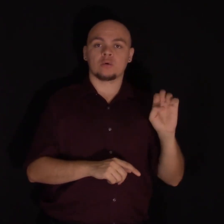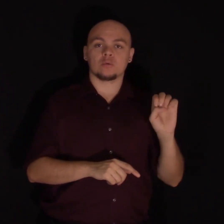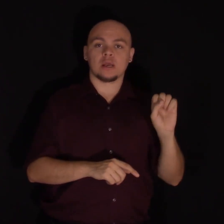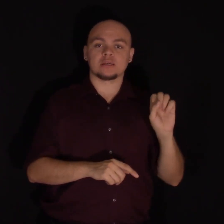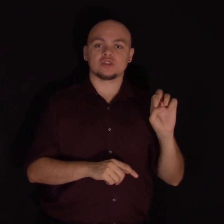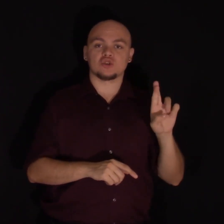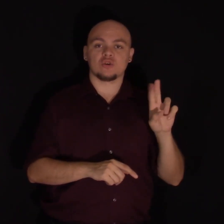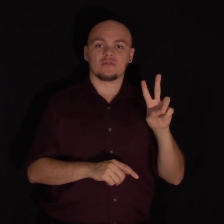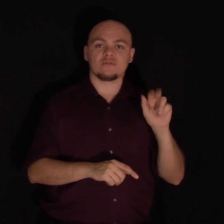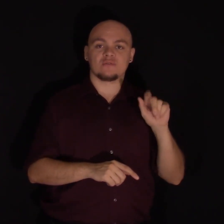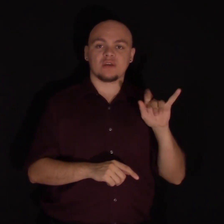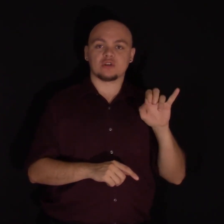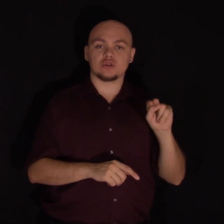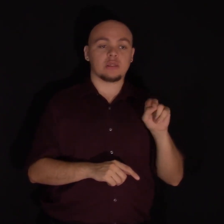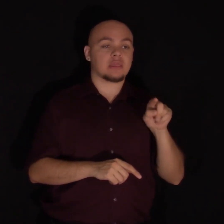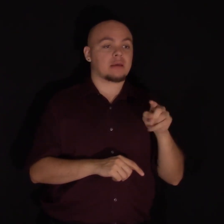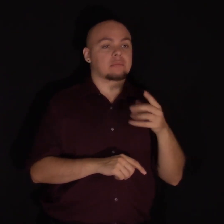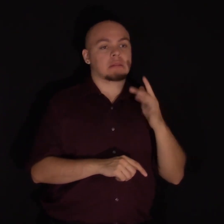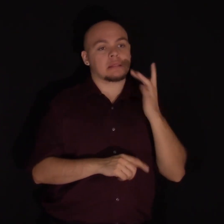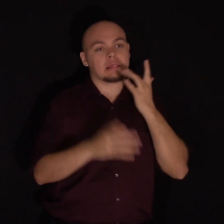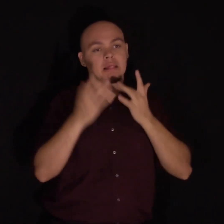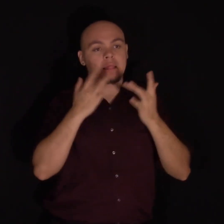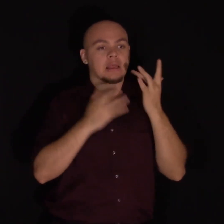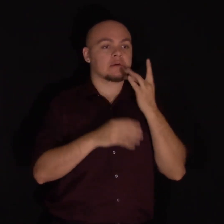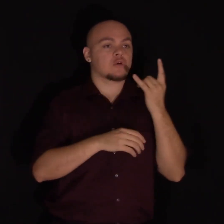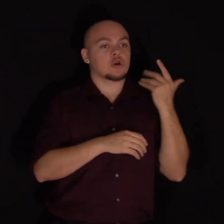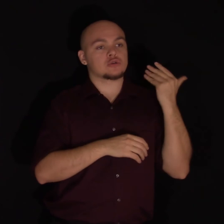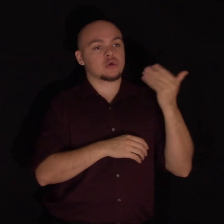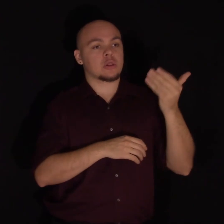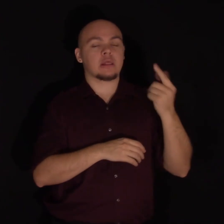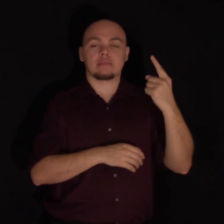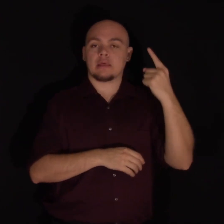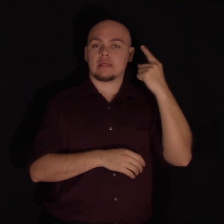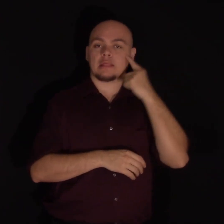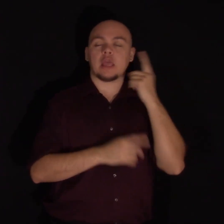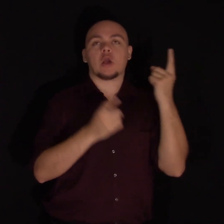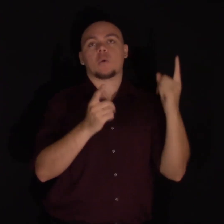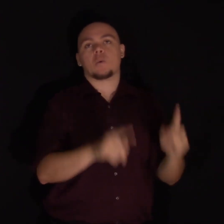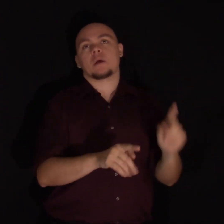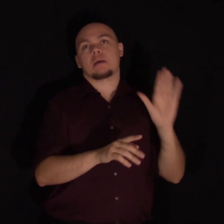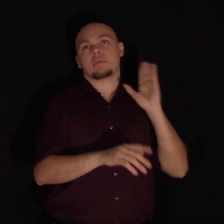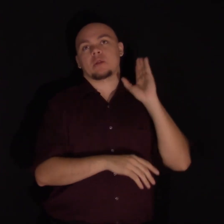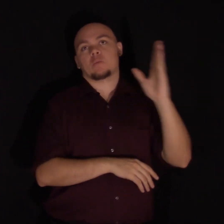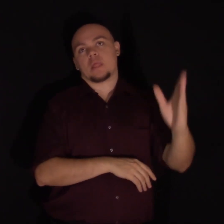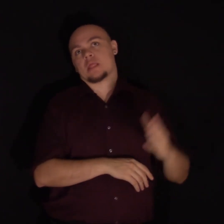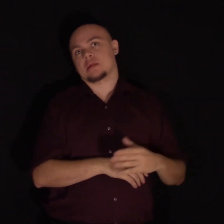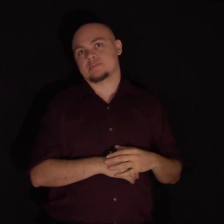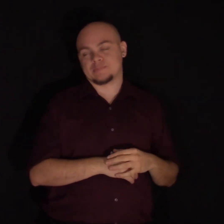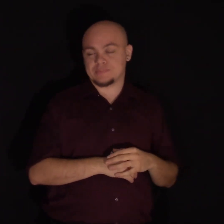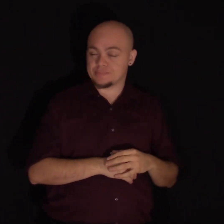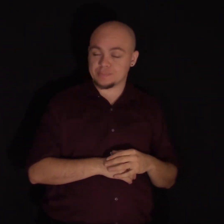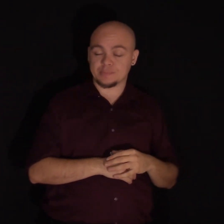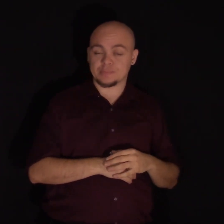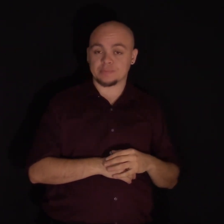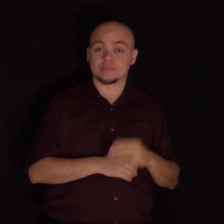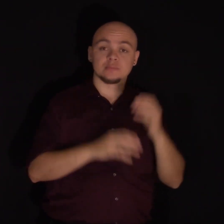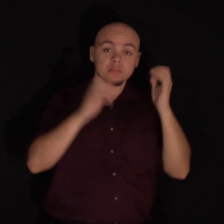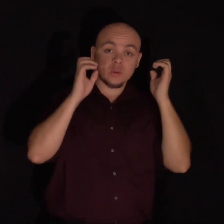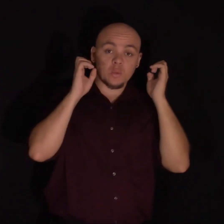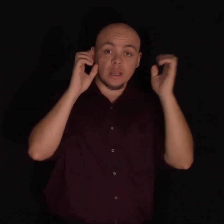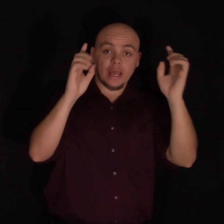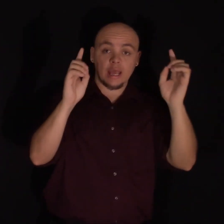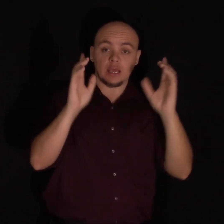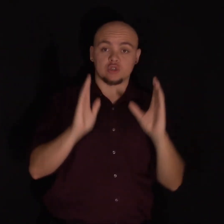long that many people think it's inevitable. But when educators